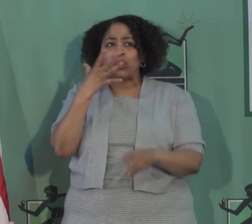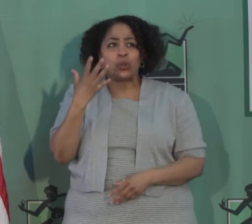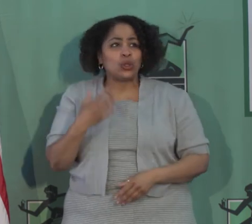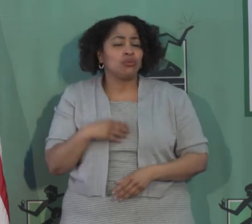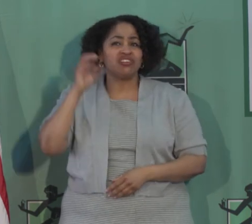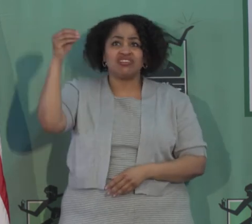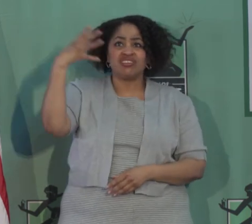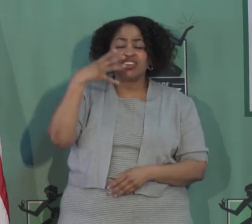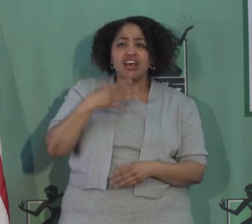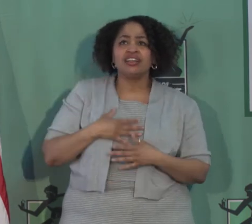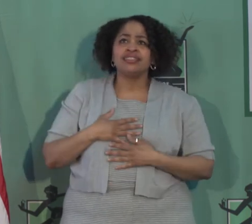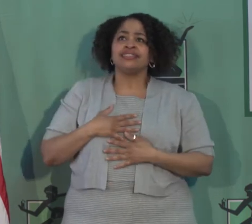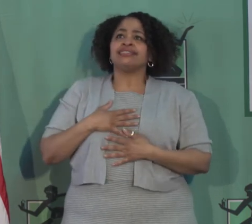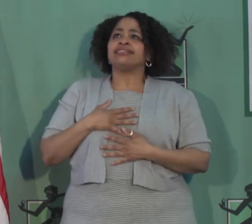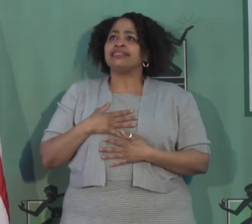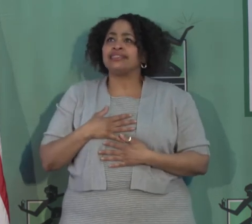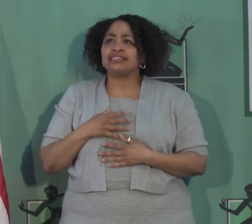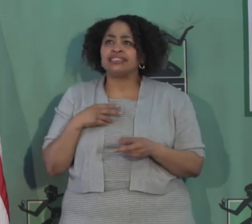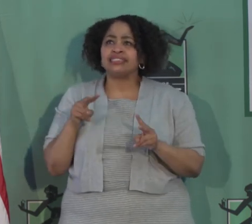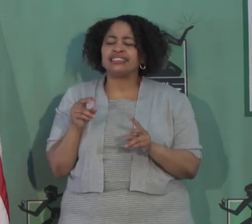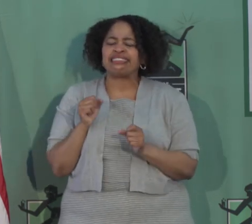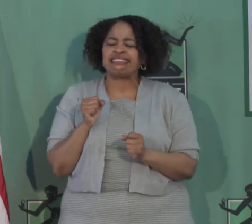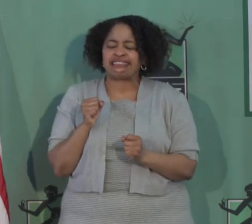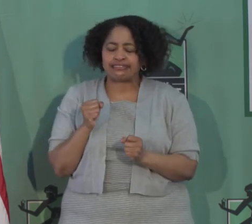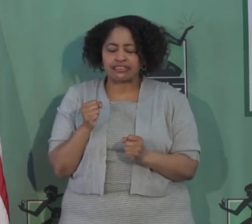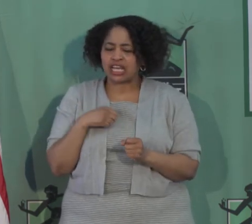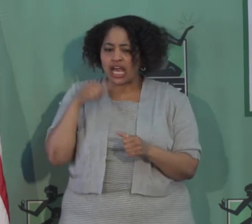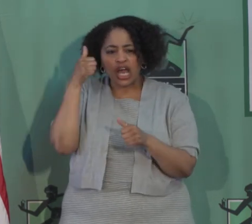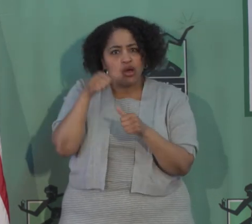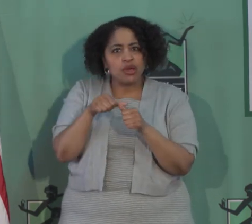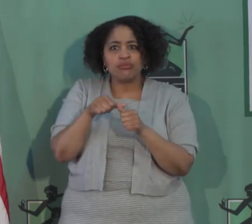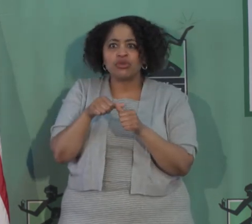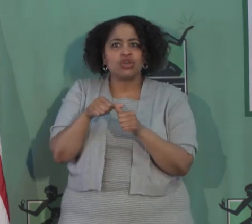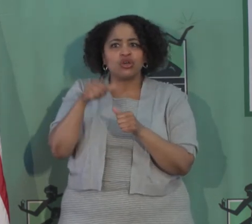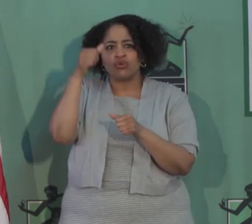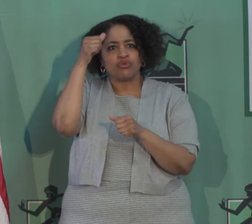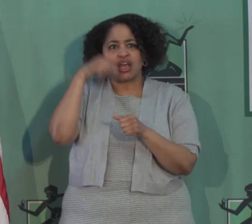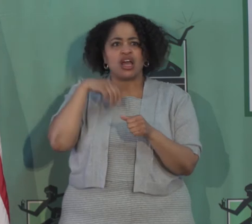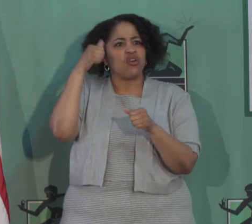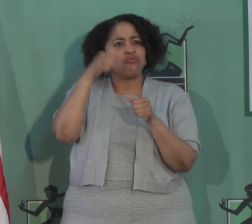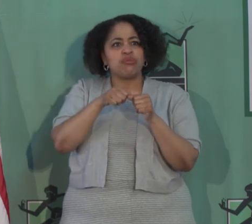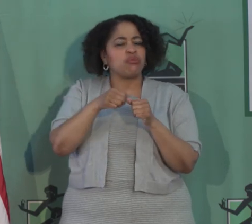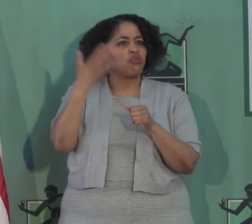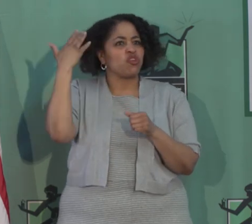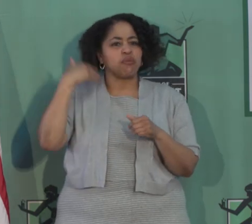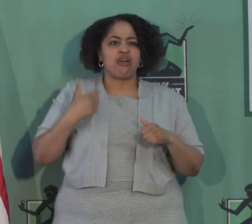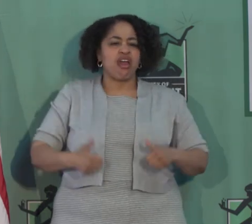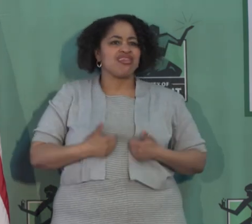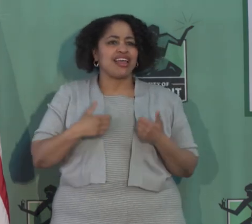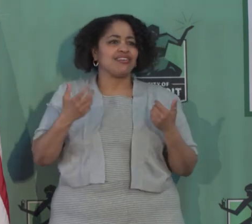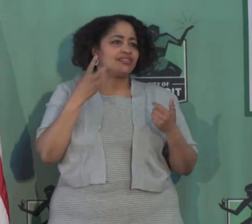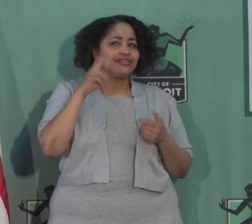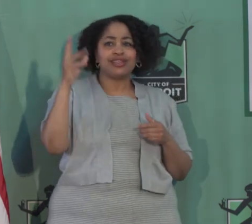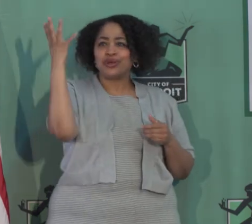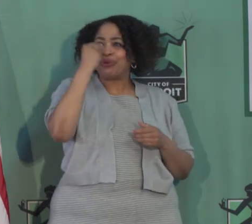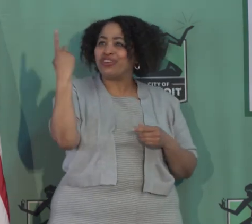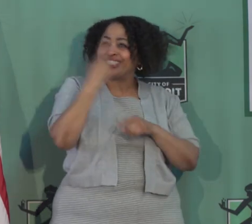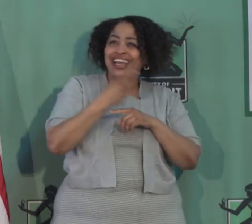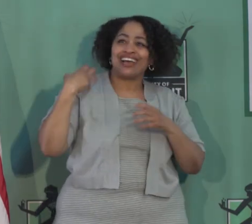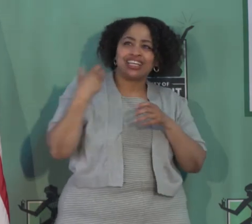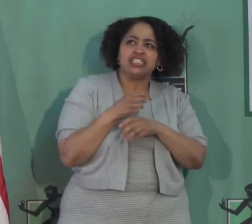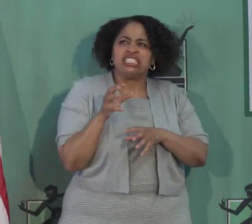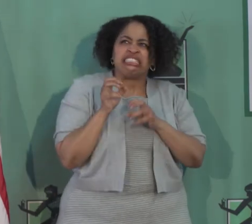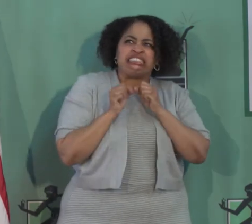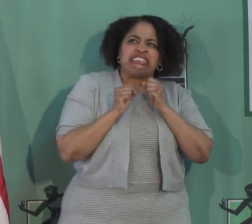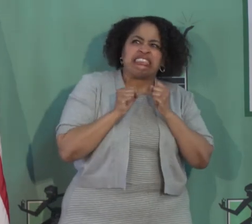And every one of us cringed. I don't remember my life ever cringing because we had a sunny day. Hey, we are making